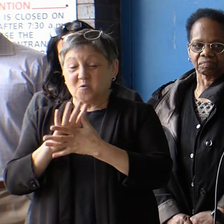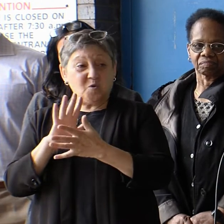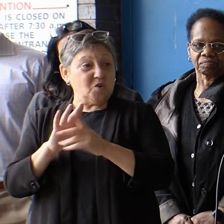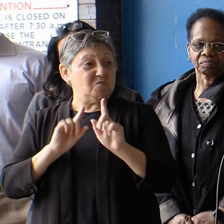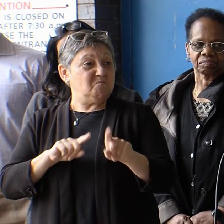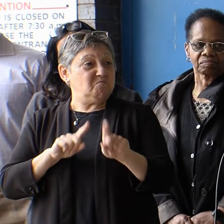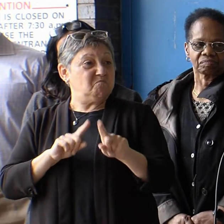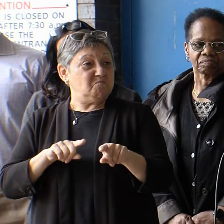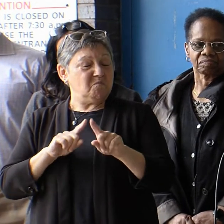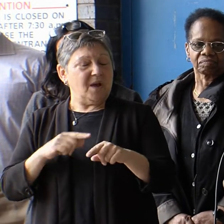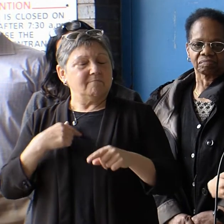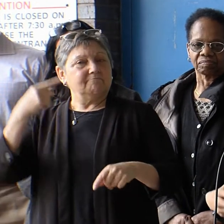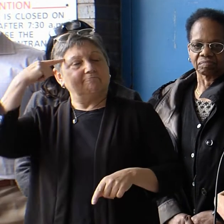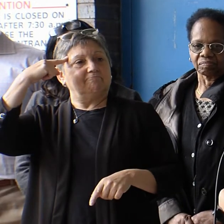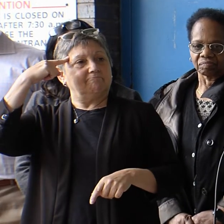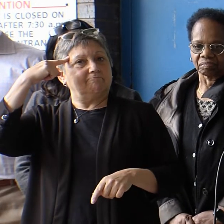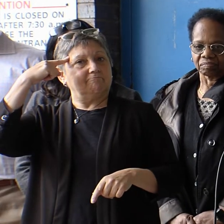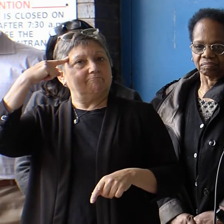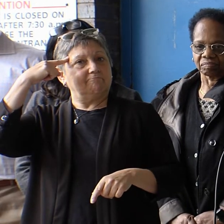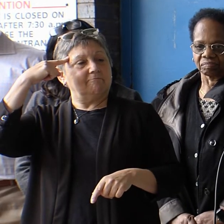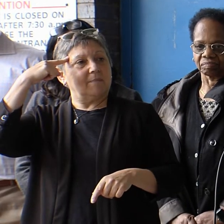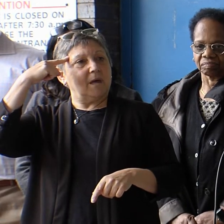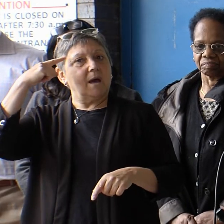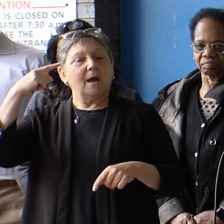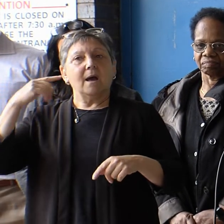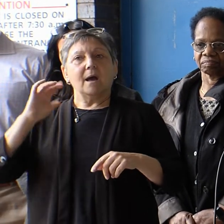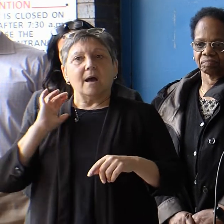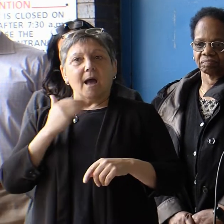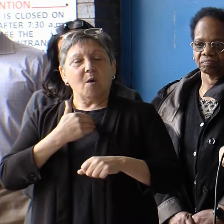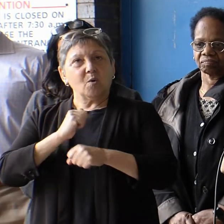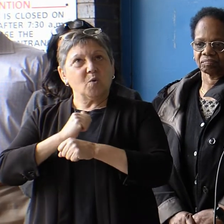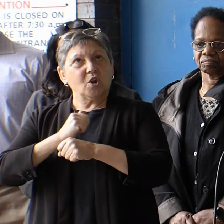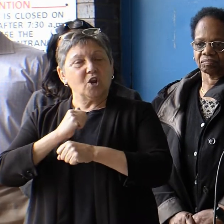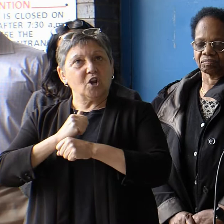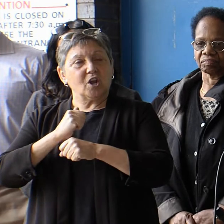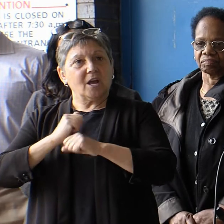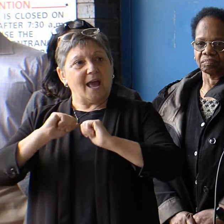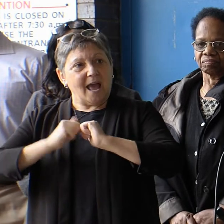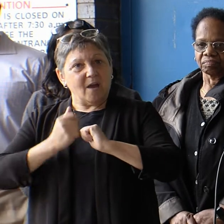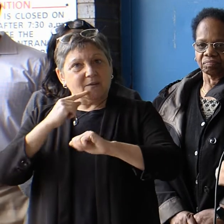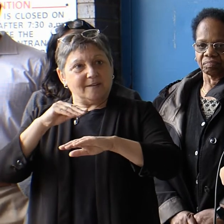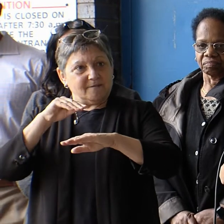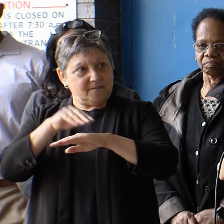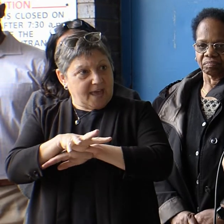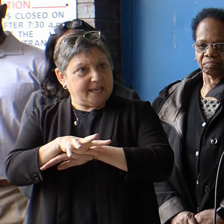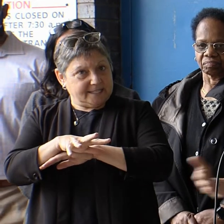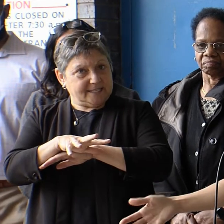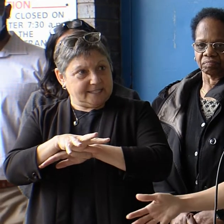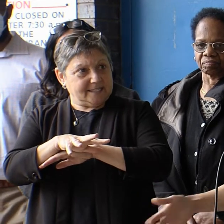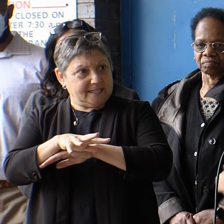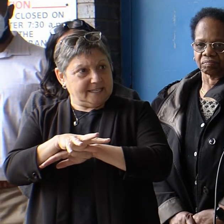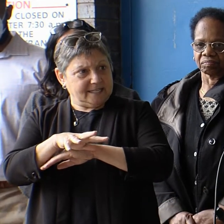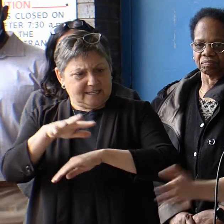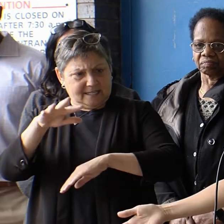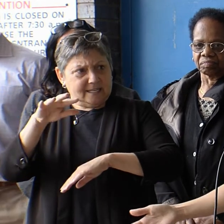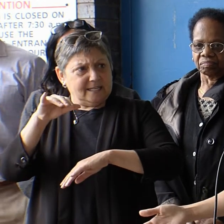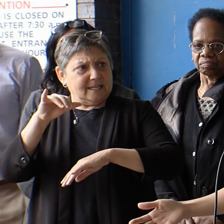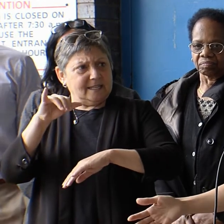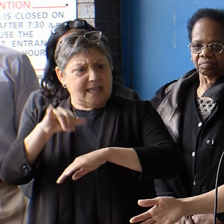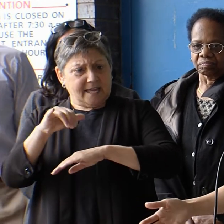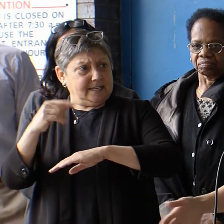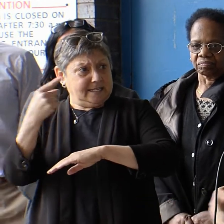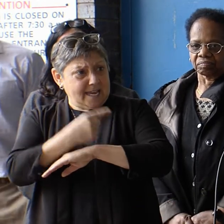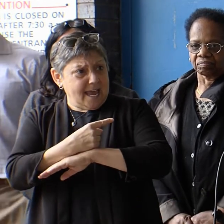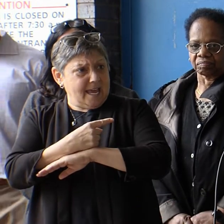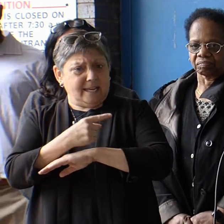think about all the ways in which the work that we're doing is affecting not only the day, the next eight